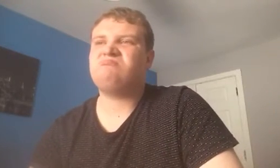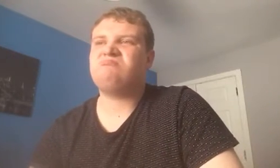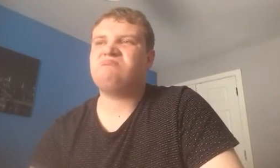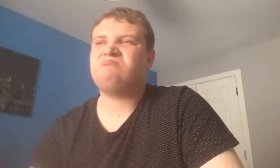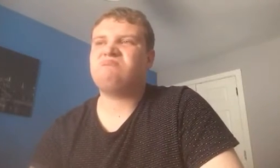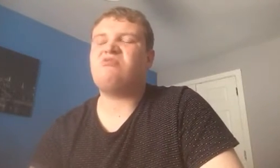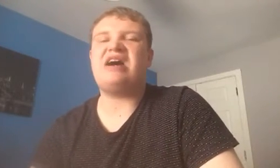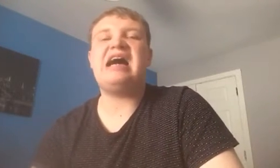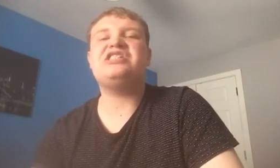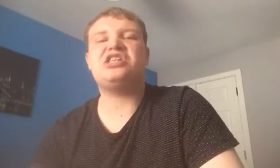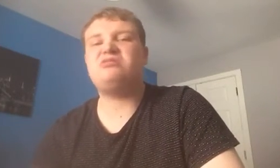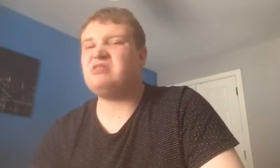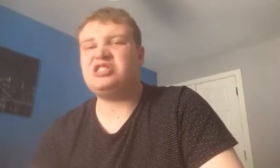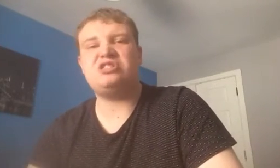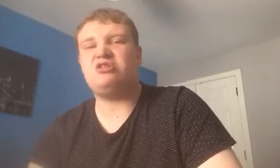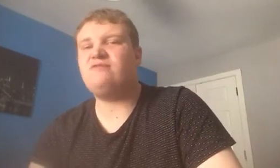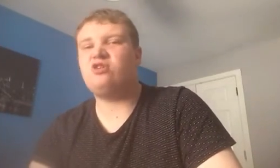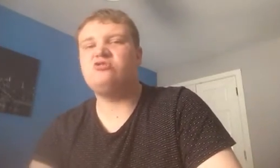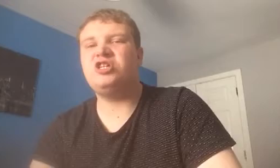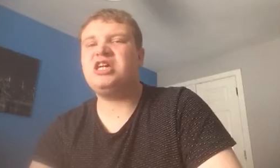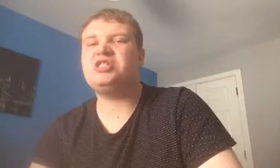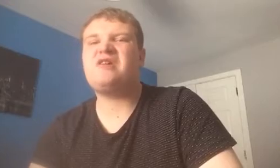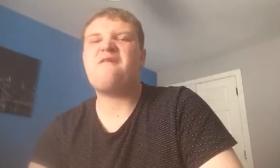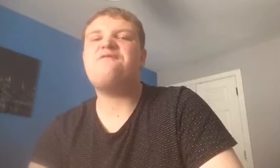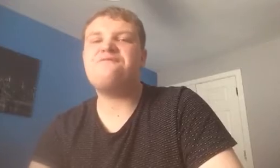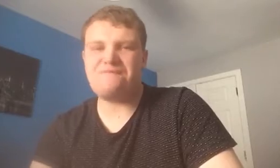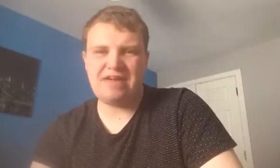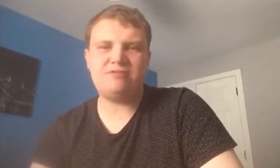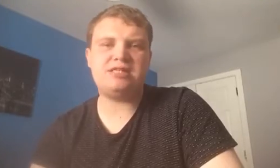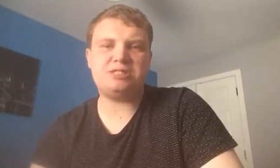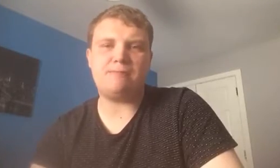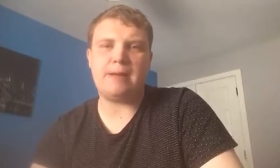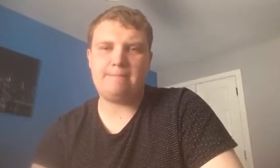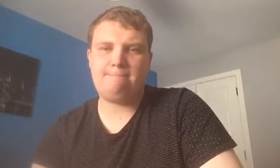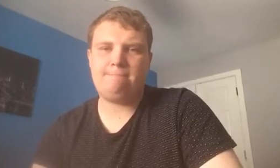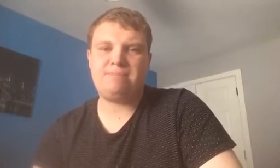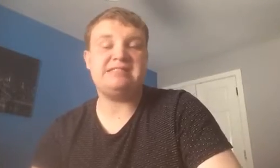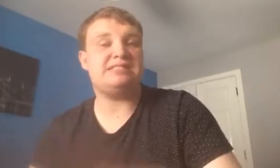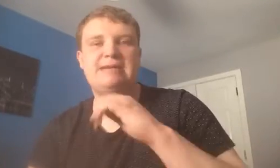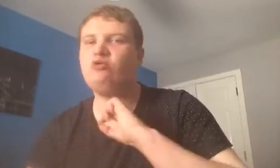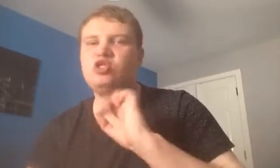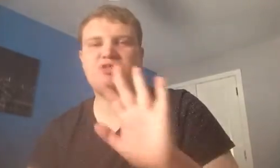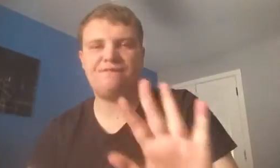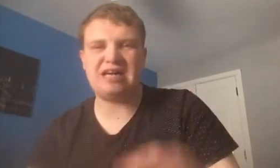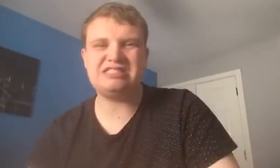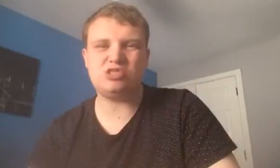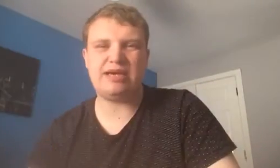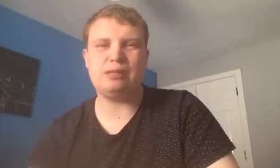that is, that's the downfall, new days. Favouritism. It's the same goes for the fans as well.